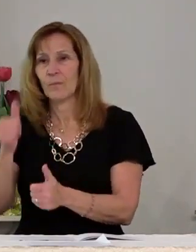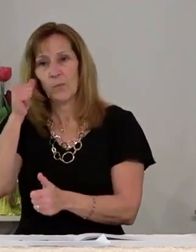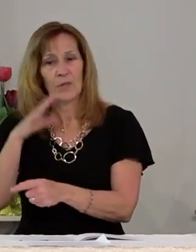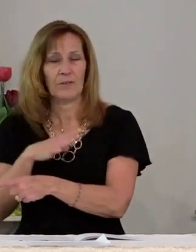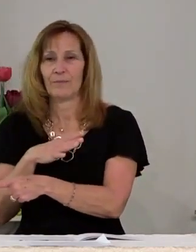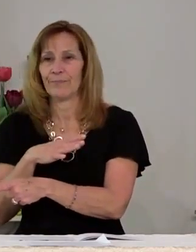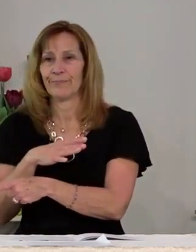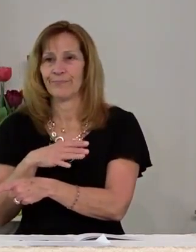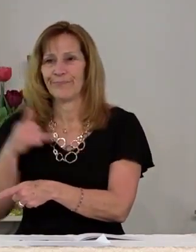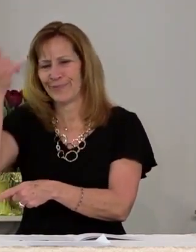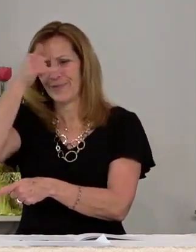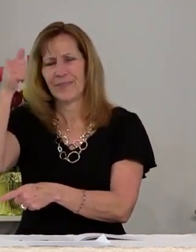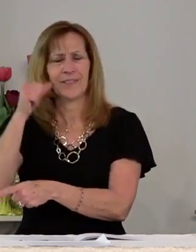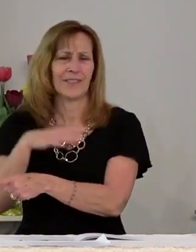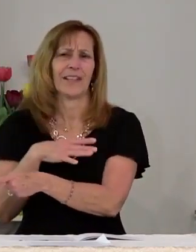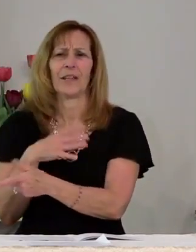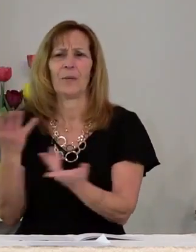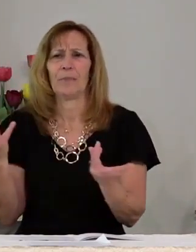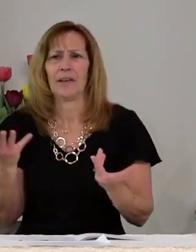Silly women.